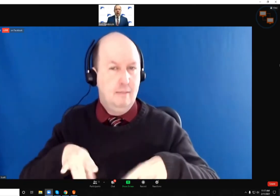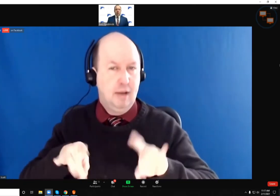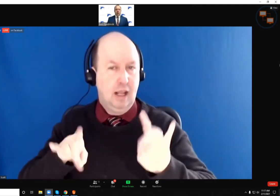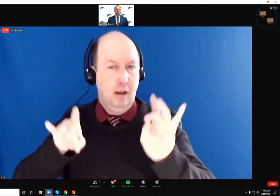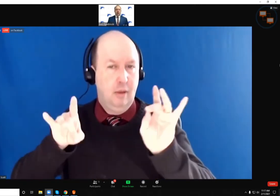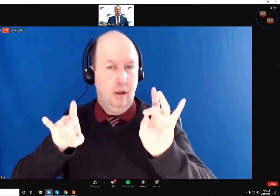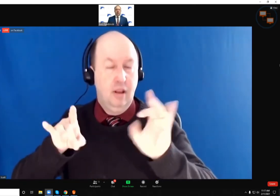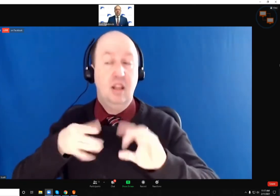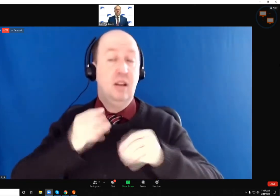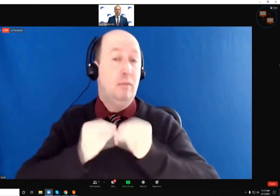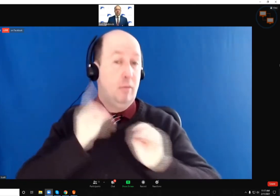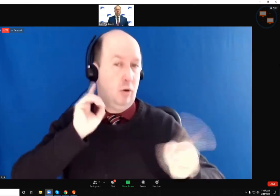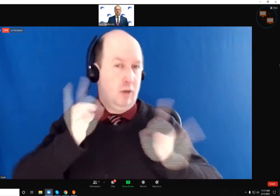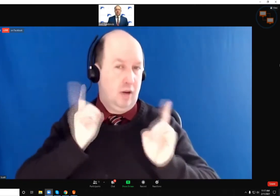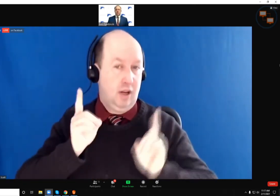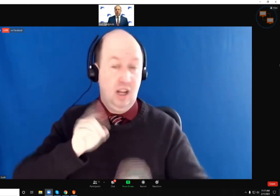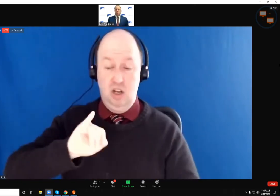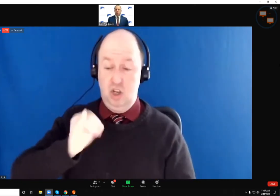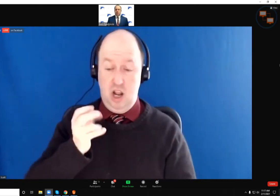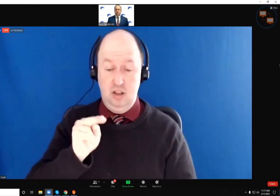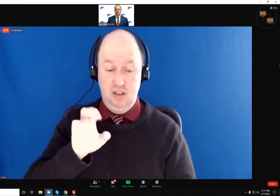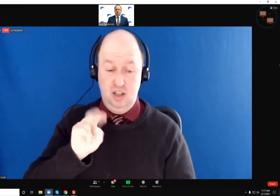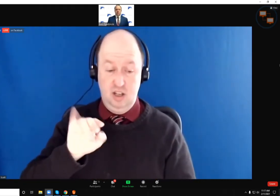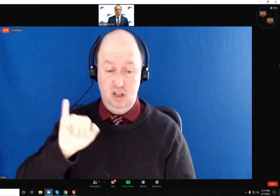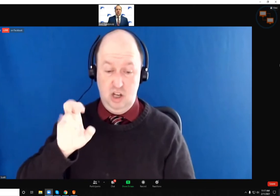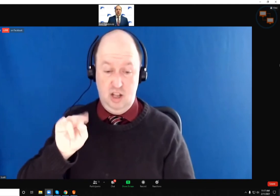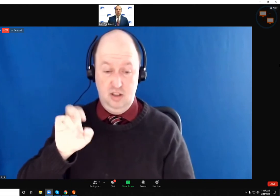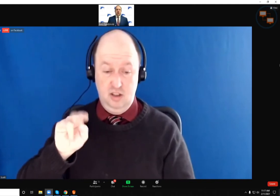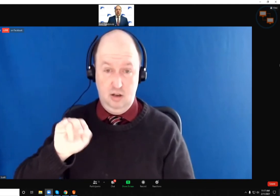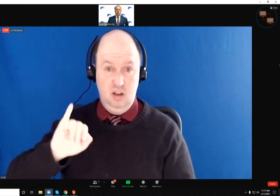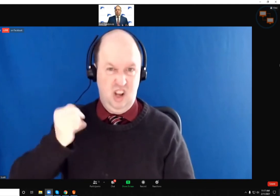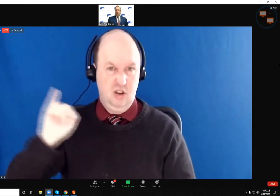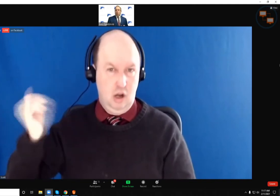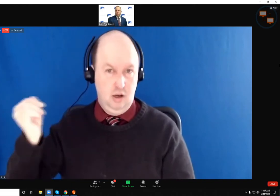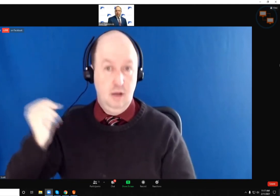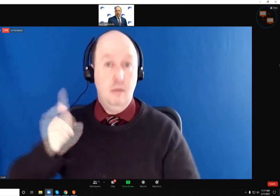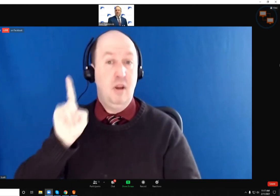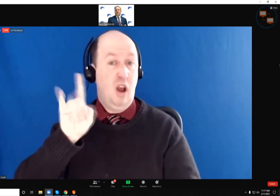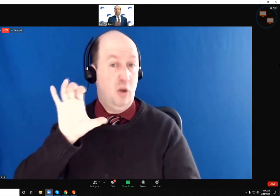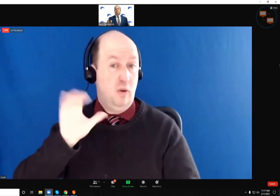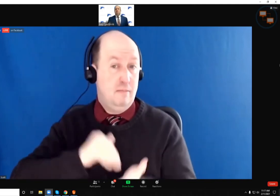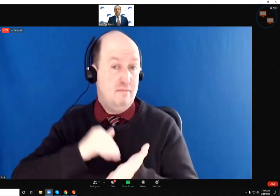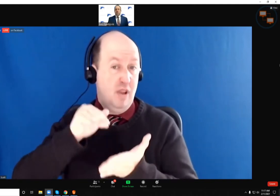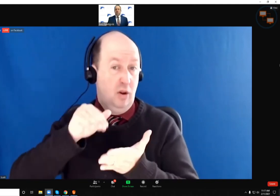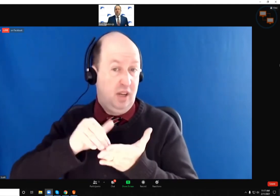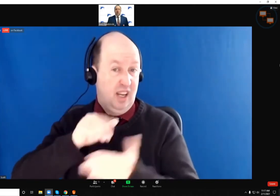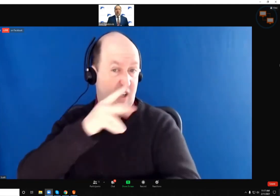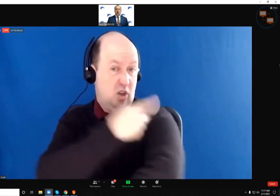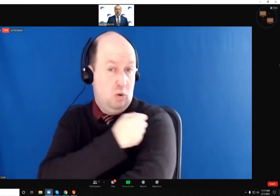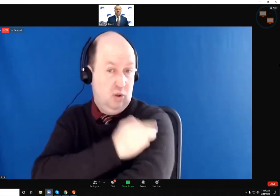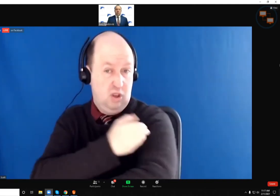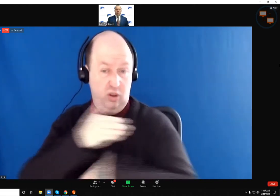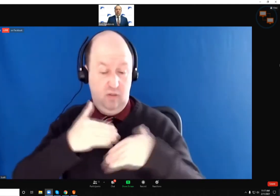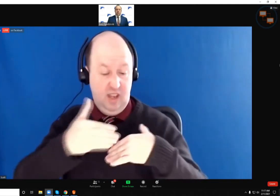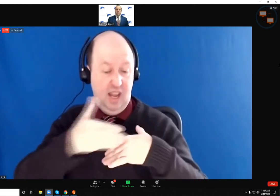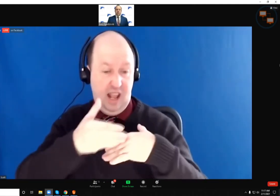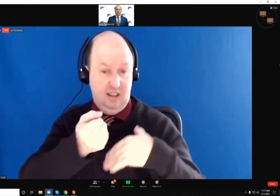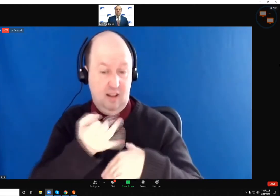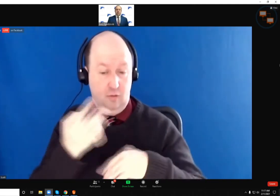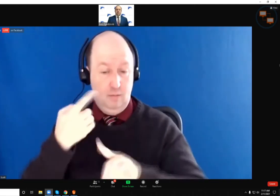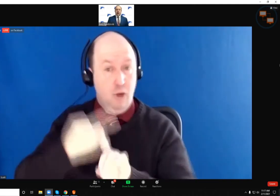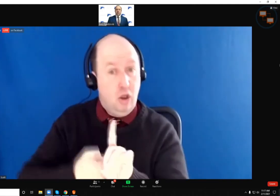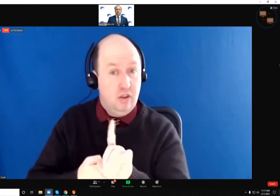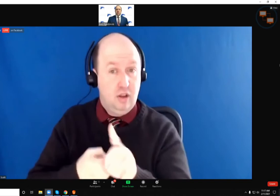we're hearing. Johnson & Johnson, maybe 100 million doses over the next several months. You might have heard too,